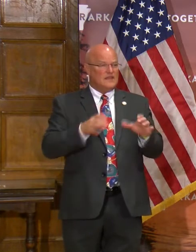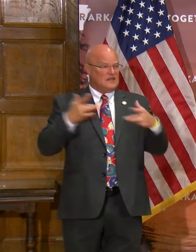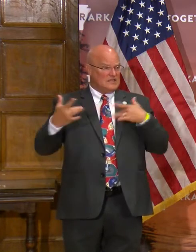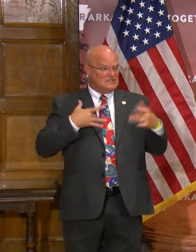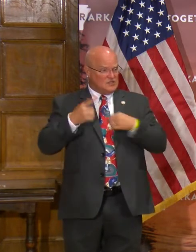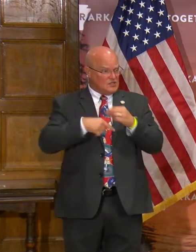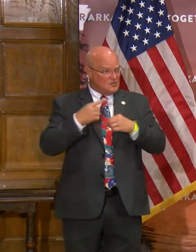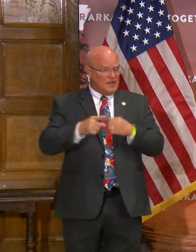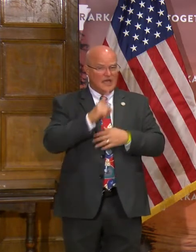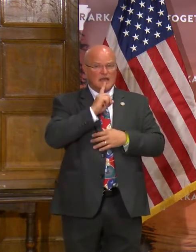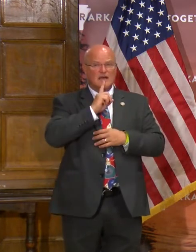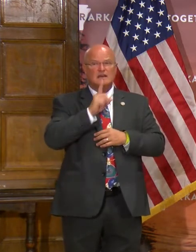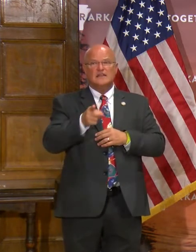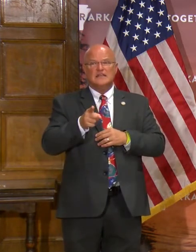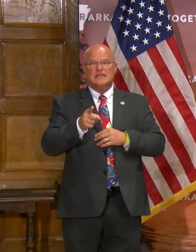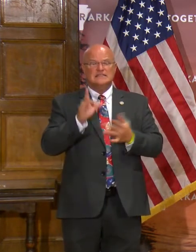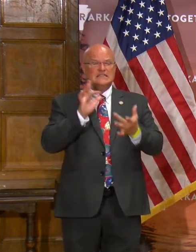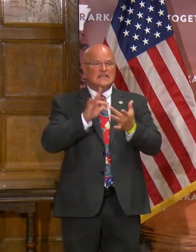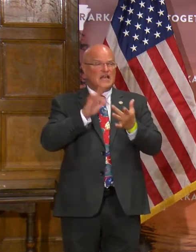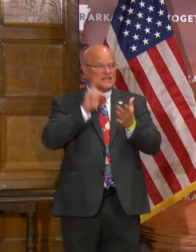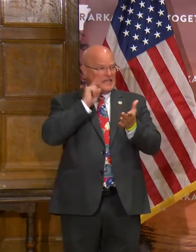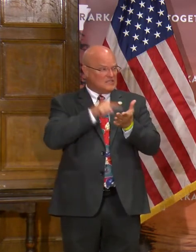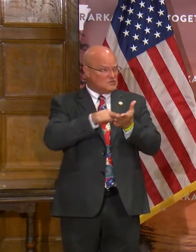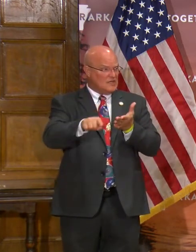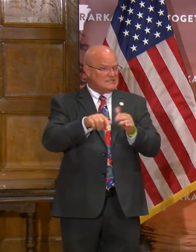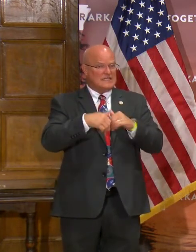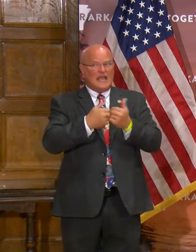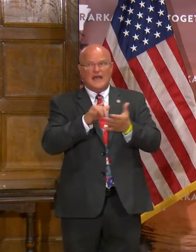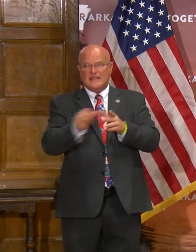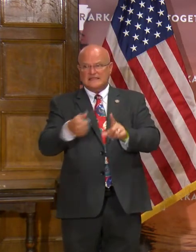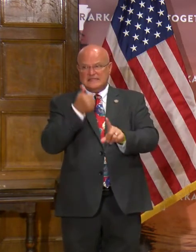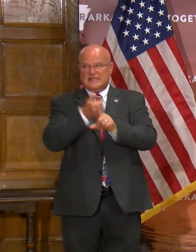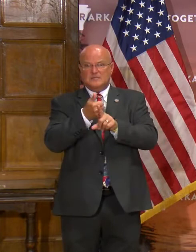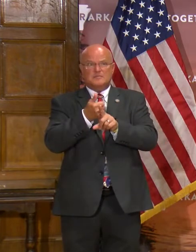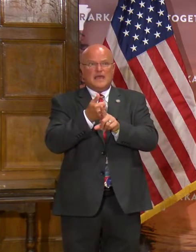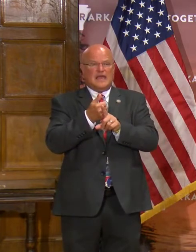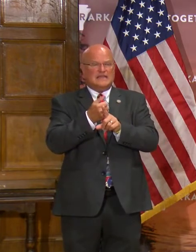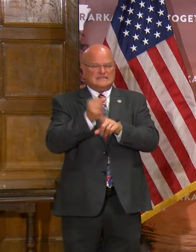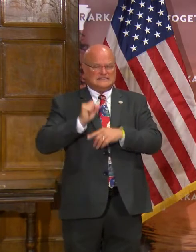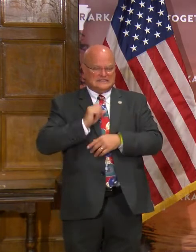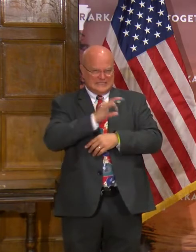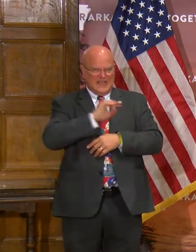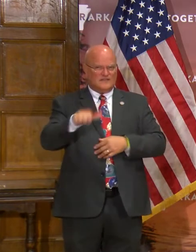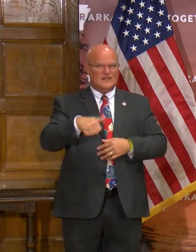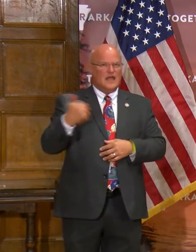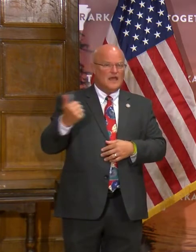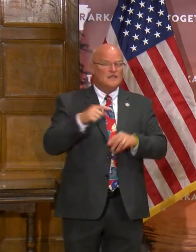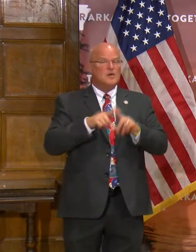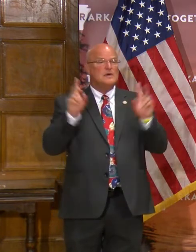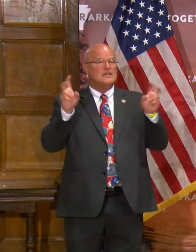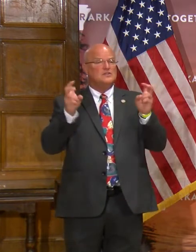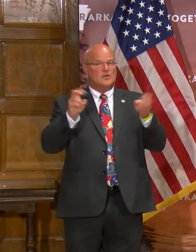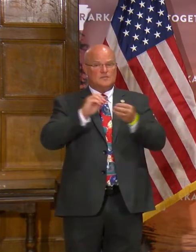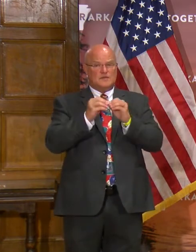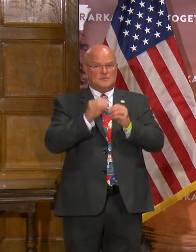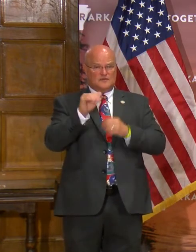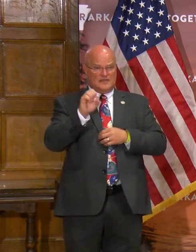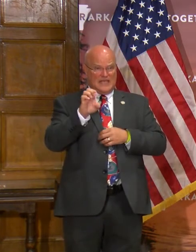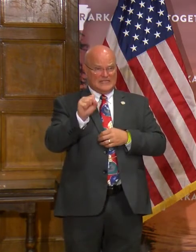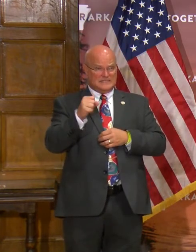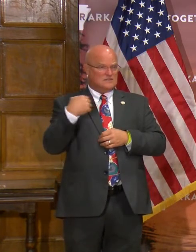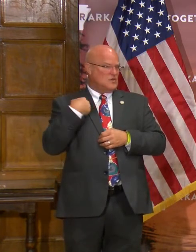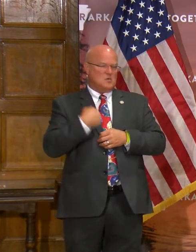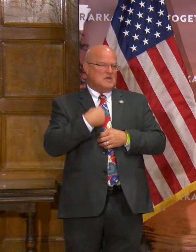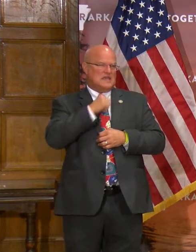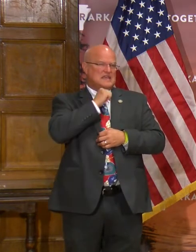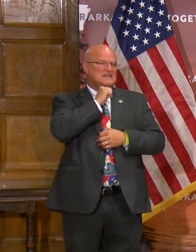concerned about is the contact tracing and how that impacts the staff and others. But in terms of the number of cases, we have